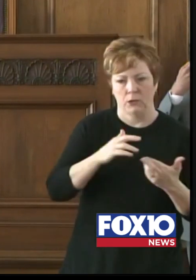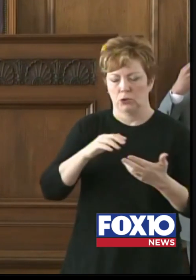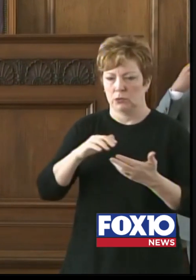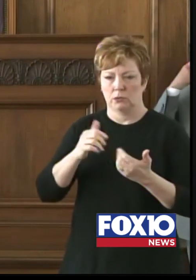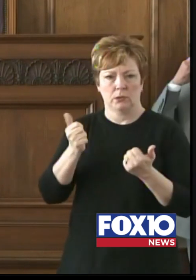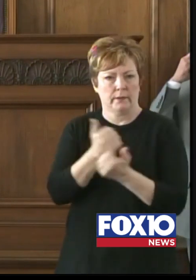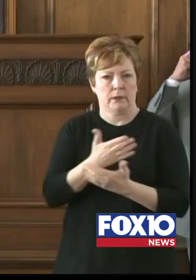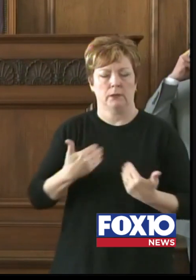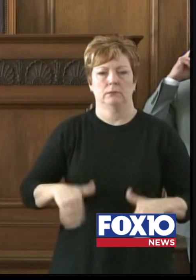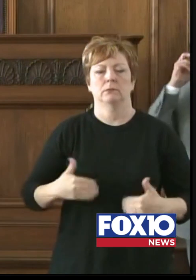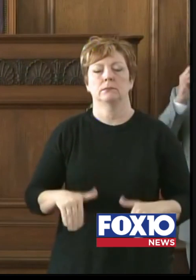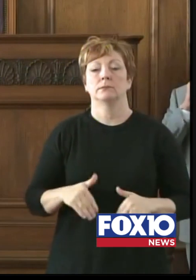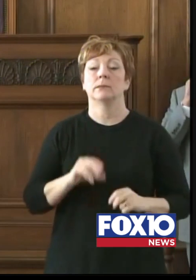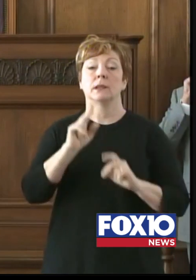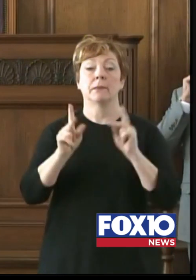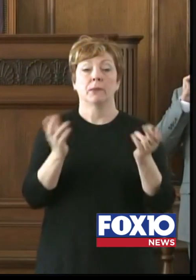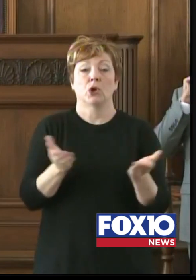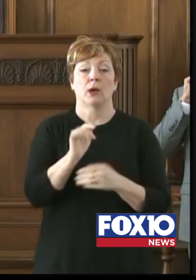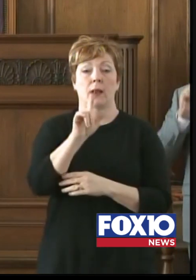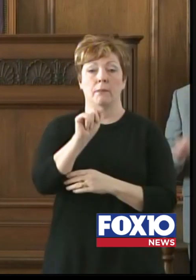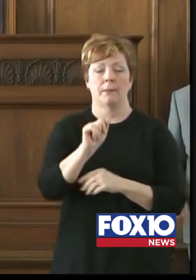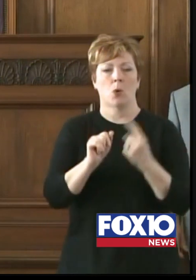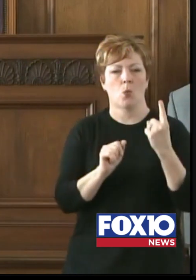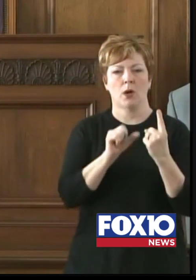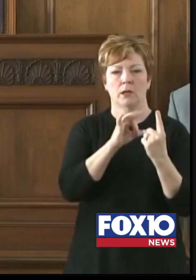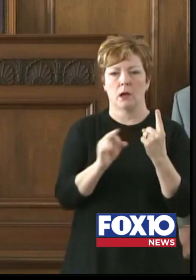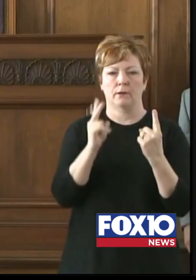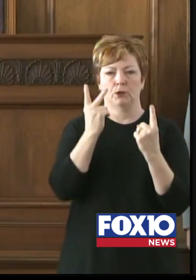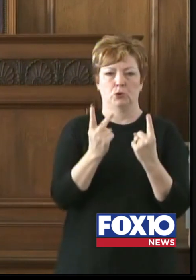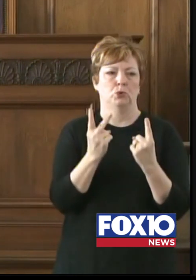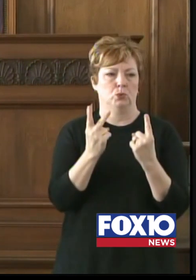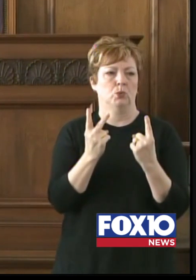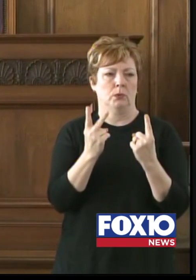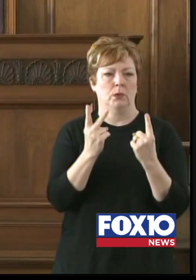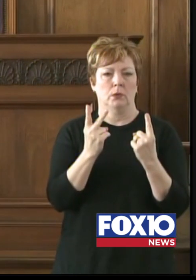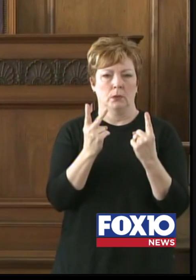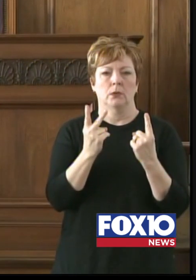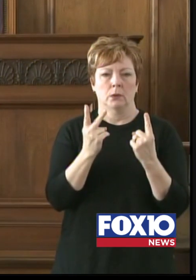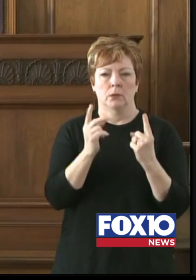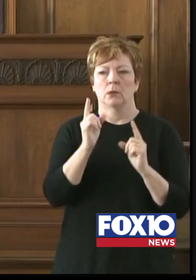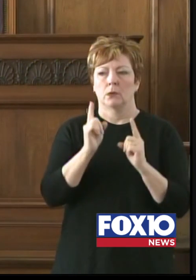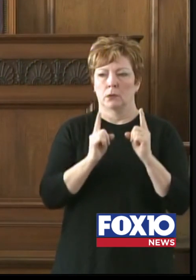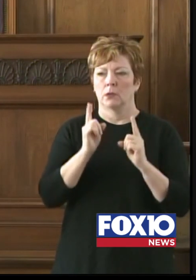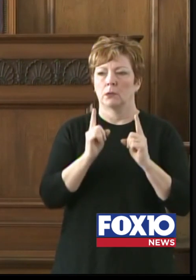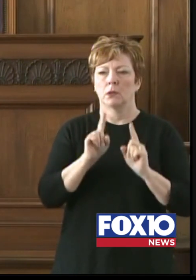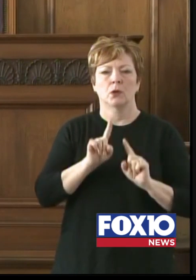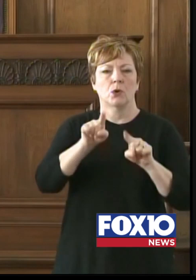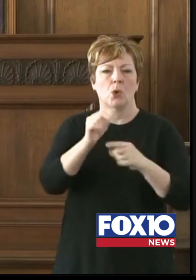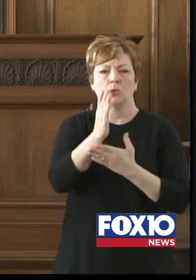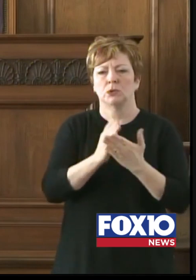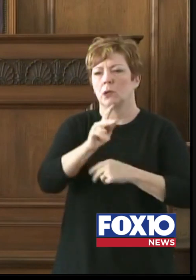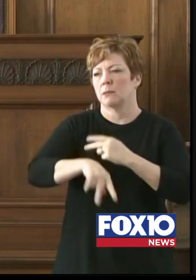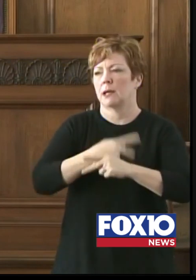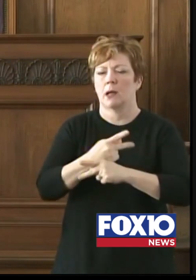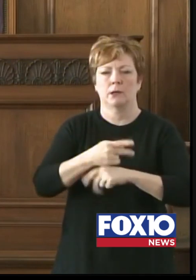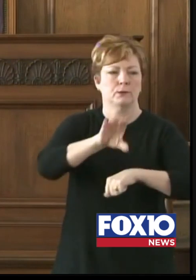Folks here in Alabama, one out of two adults in Alabama attend some type of church or religious